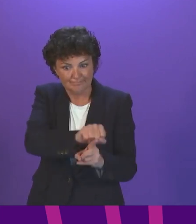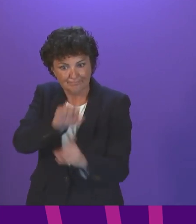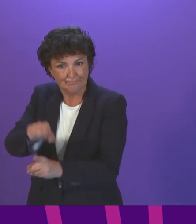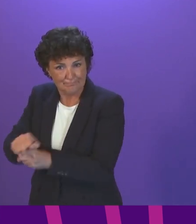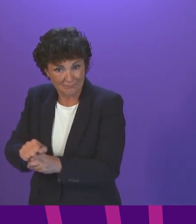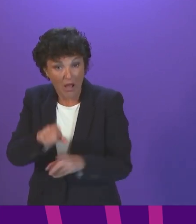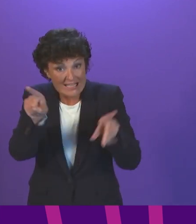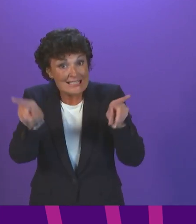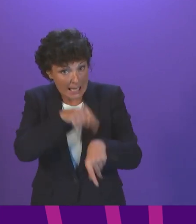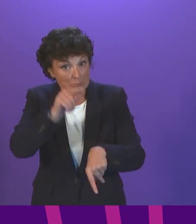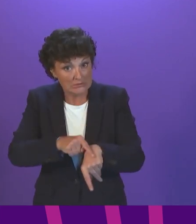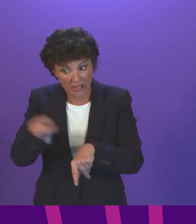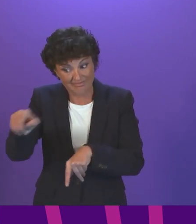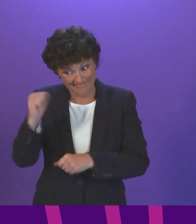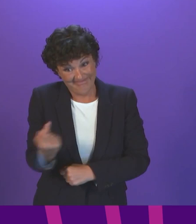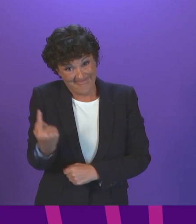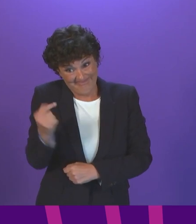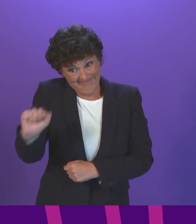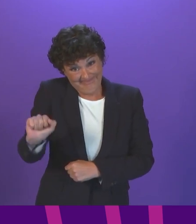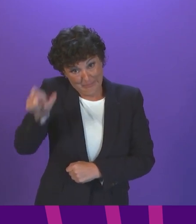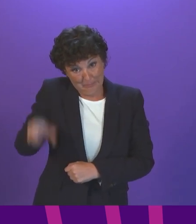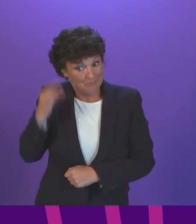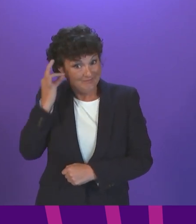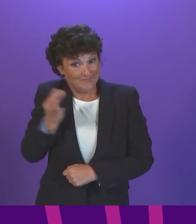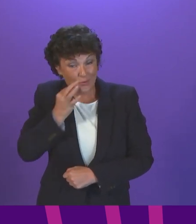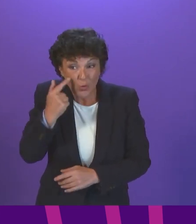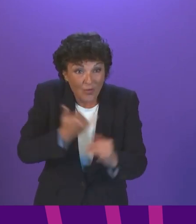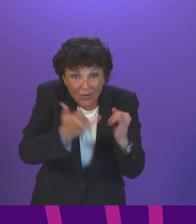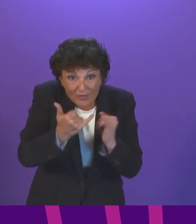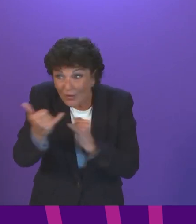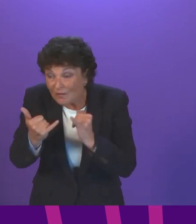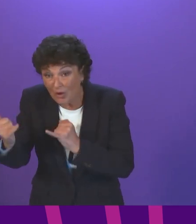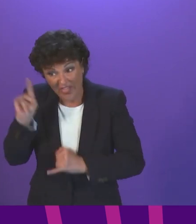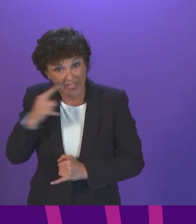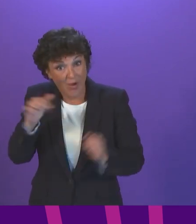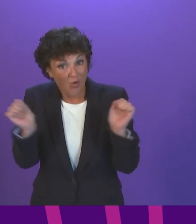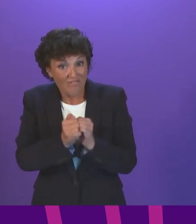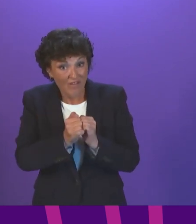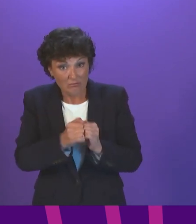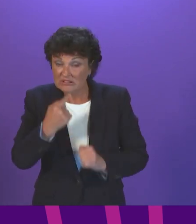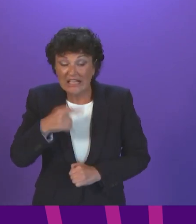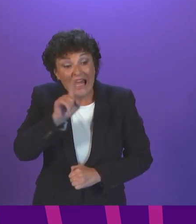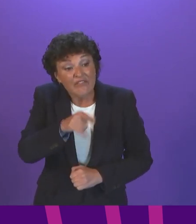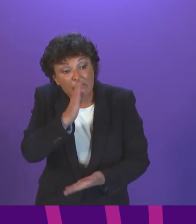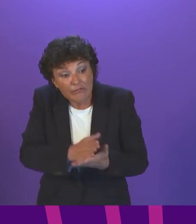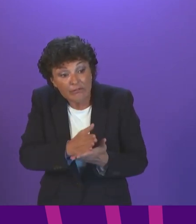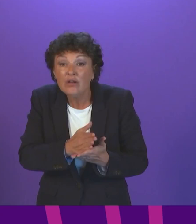tracers are being advised not to repeatedly call positive COVID patients if they can't get through to them.